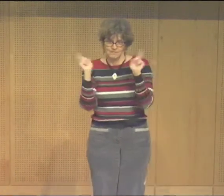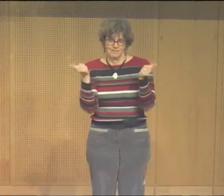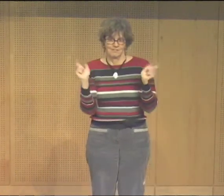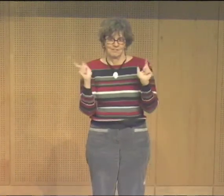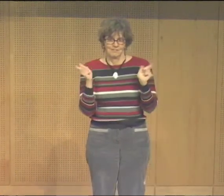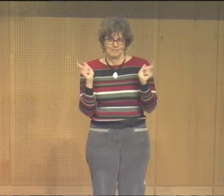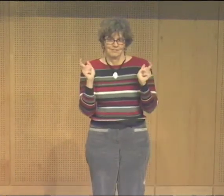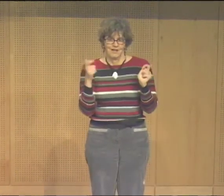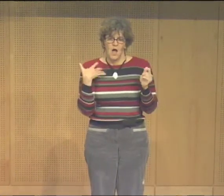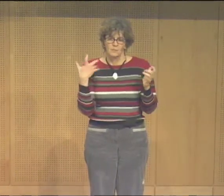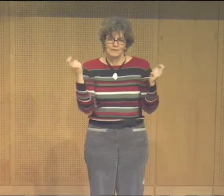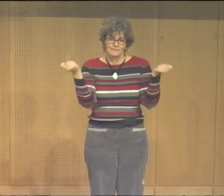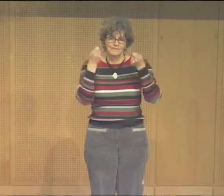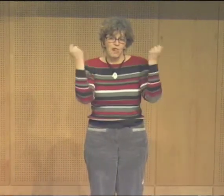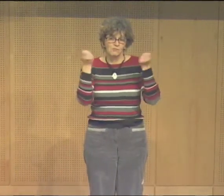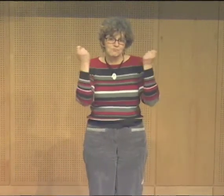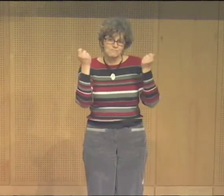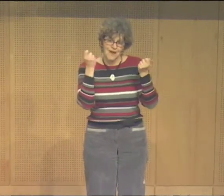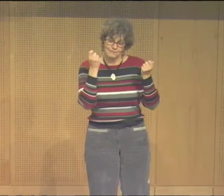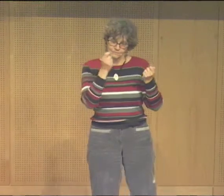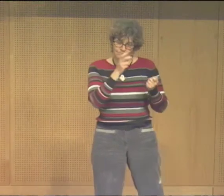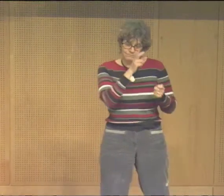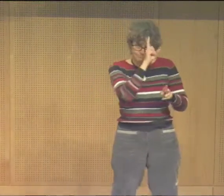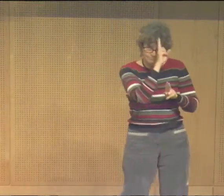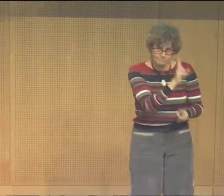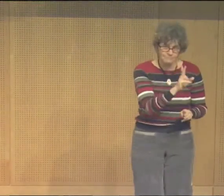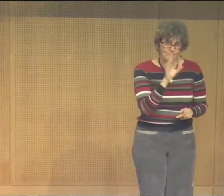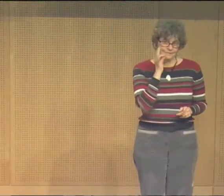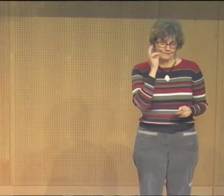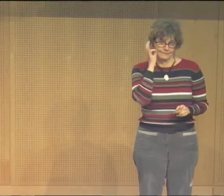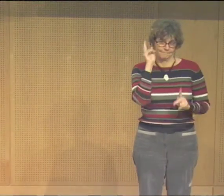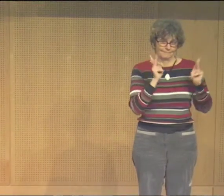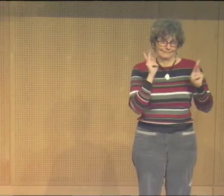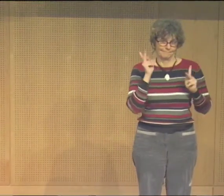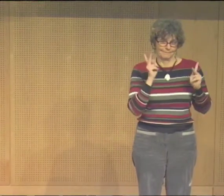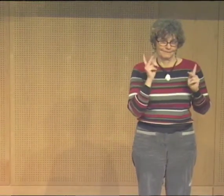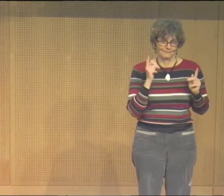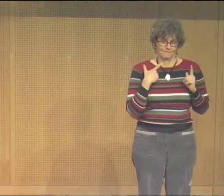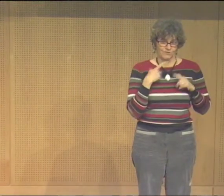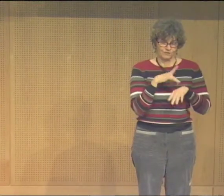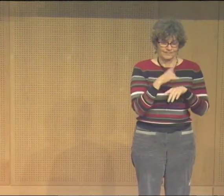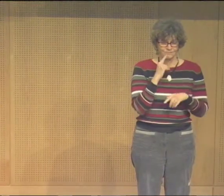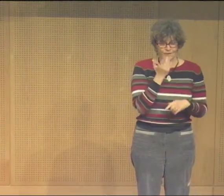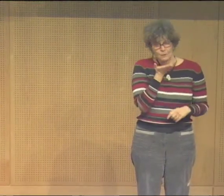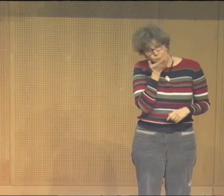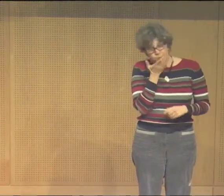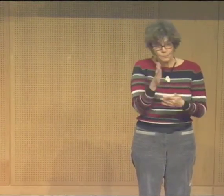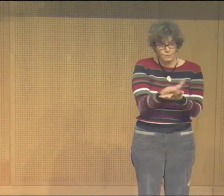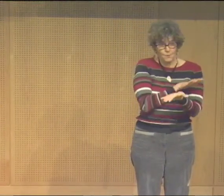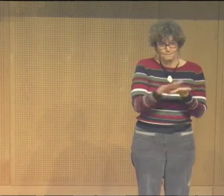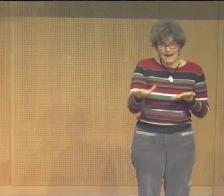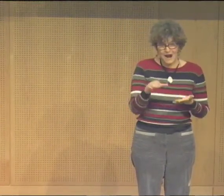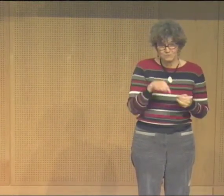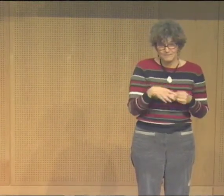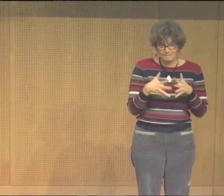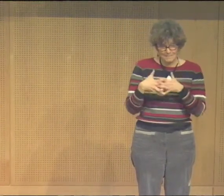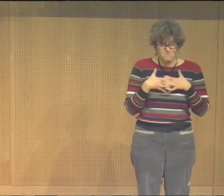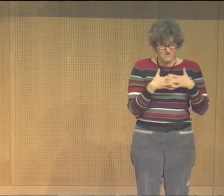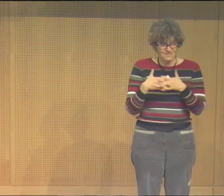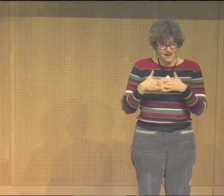the menorah with the feeling of Thanksgiving and the celebration of Native Americans, the gratitude.